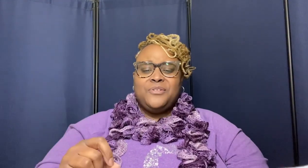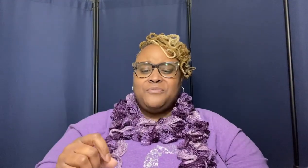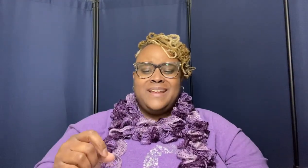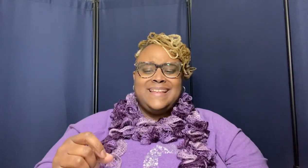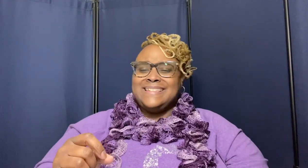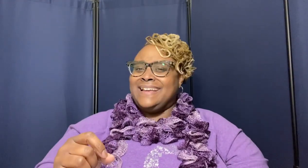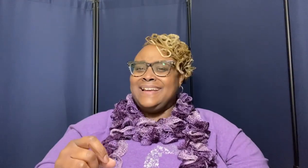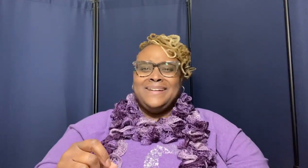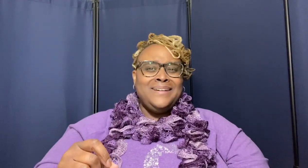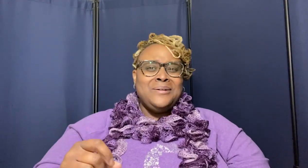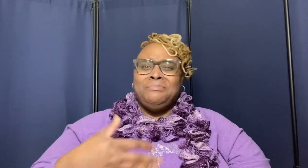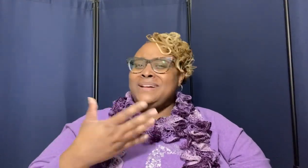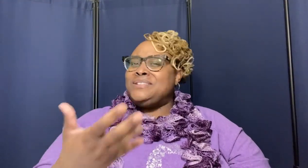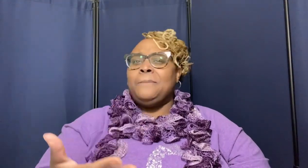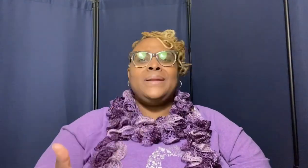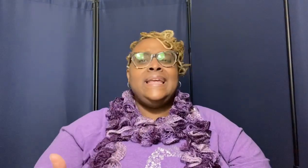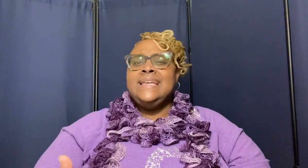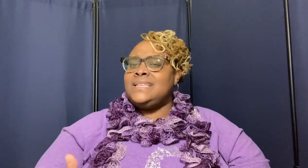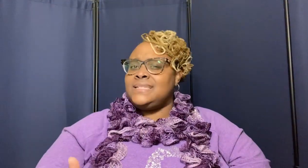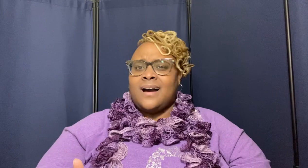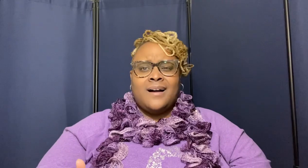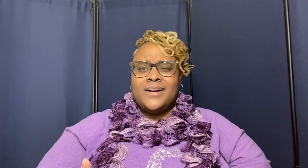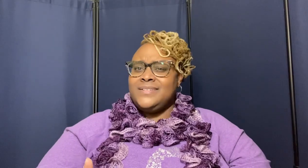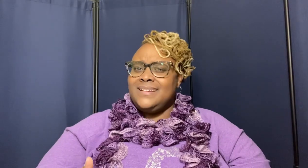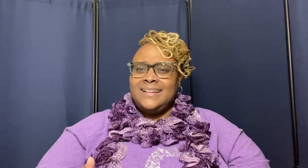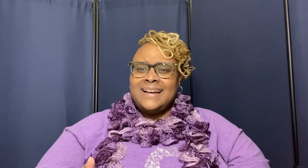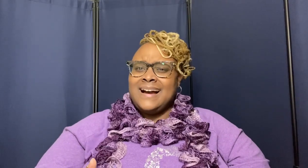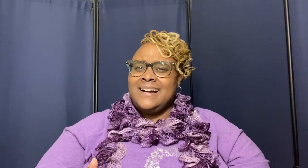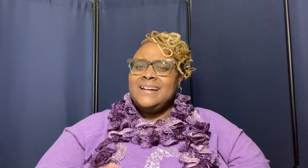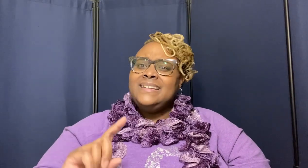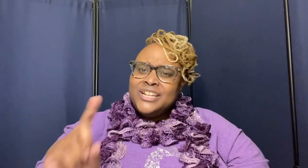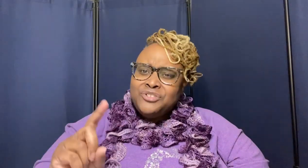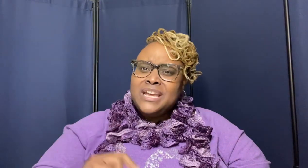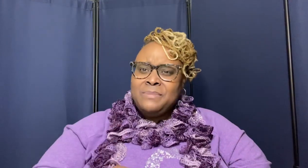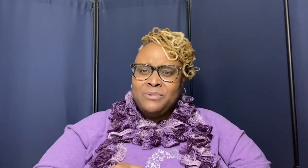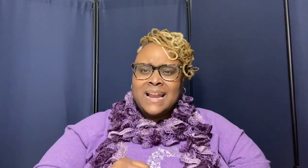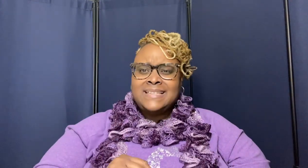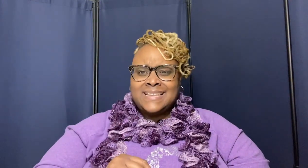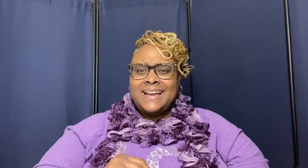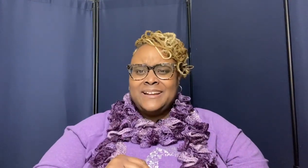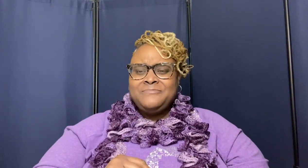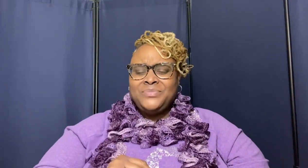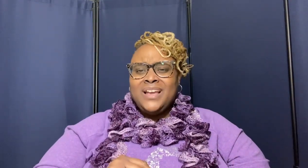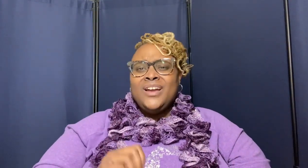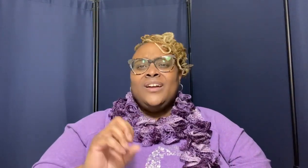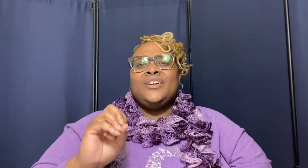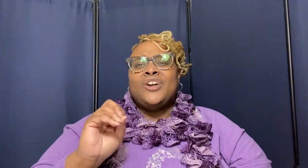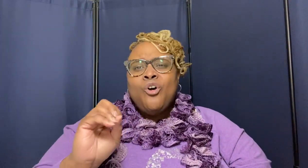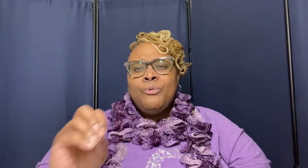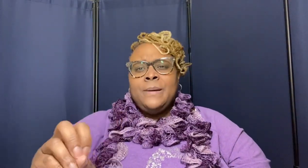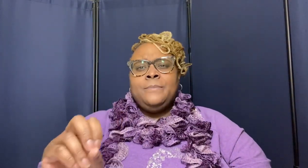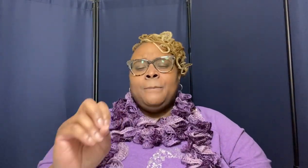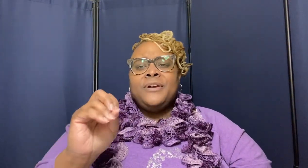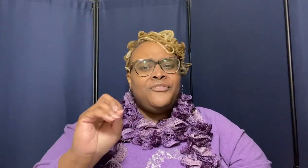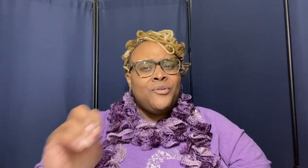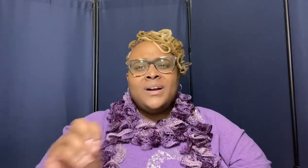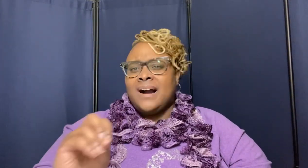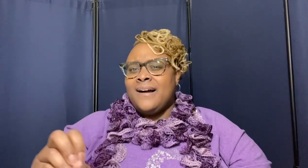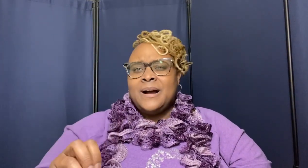reason but to please his heart huh did you hear me what i say going before god